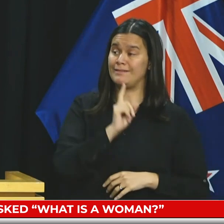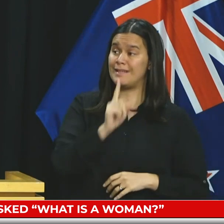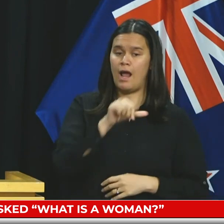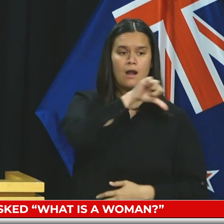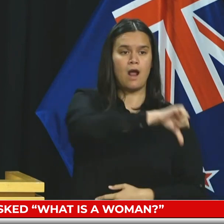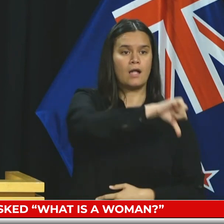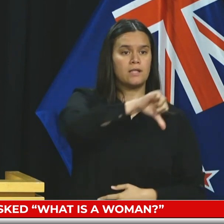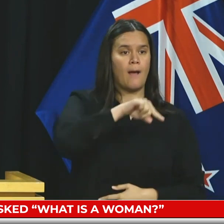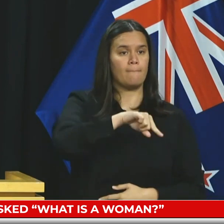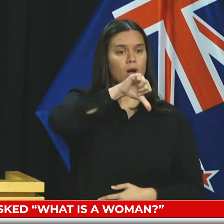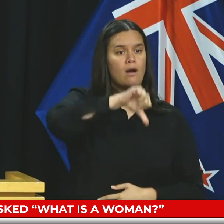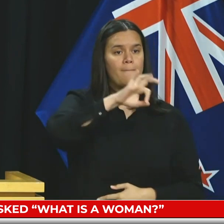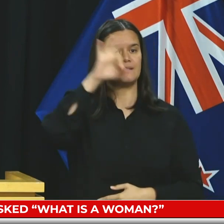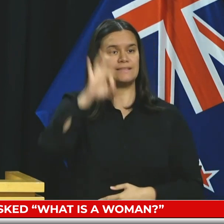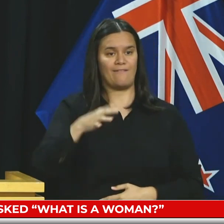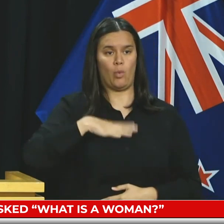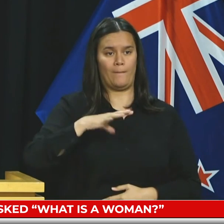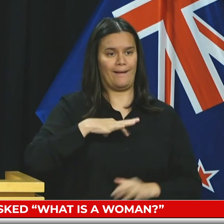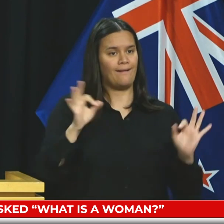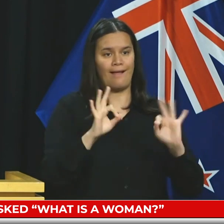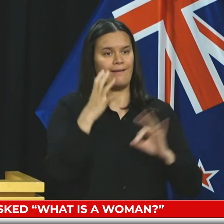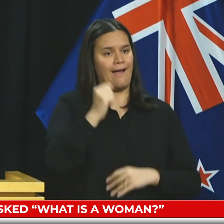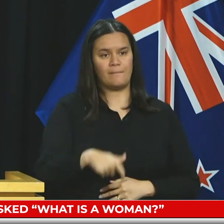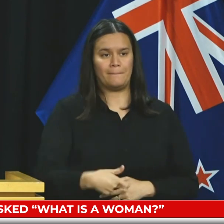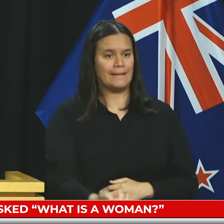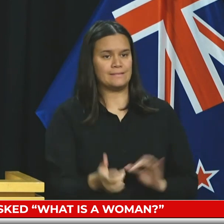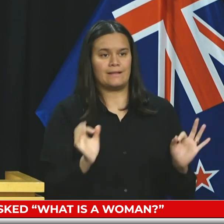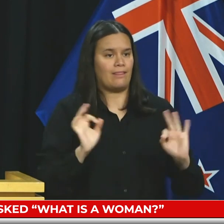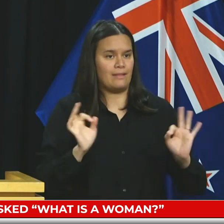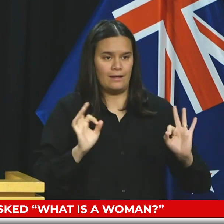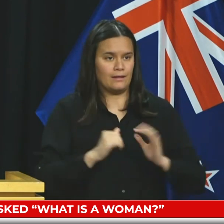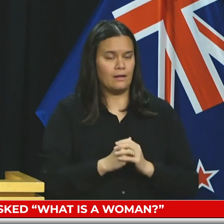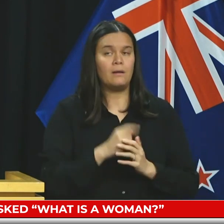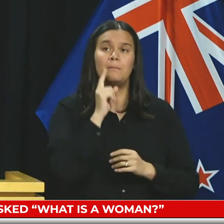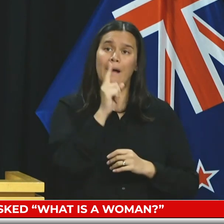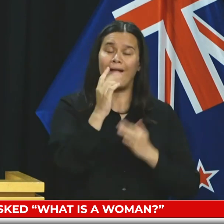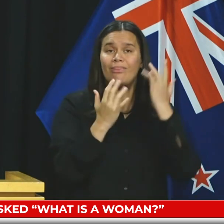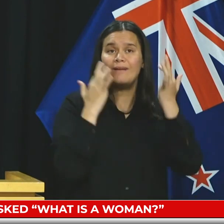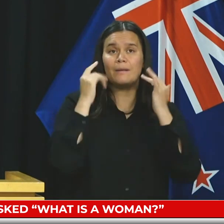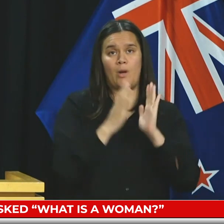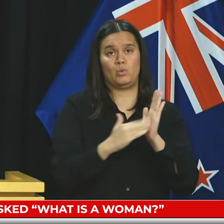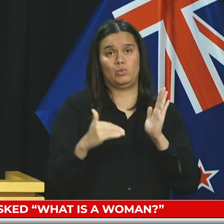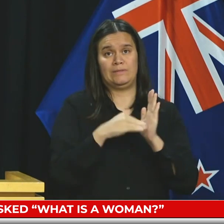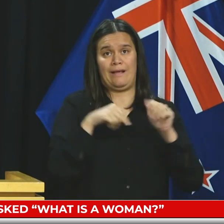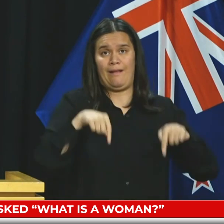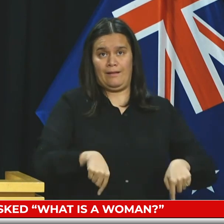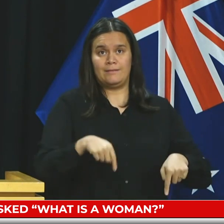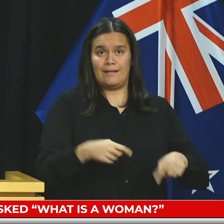not have penises. And I know it's a strange thing for him to say, but given recent events in New Zealand,